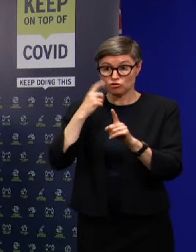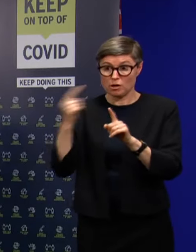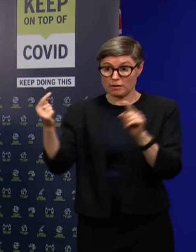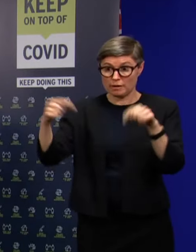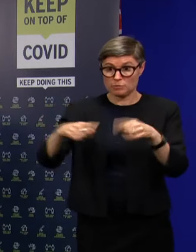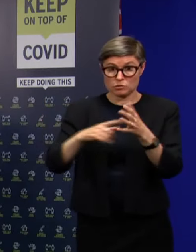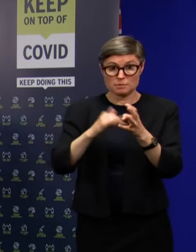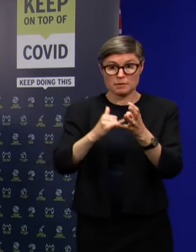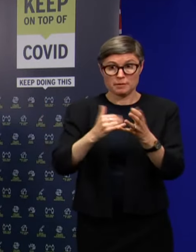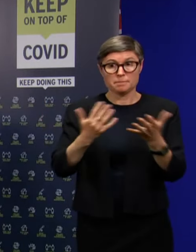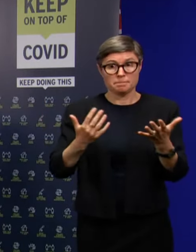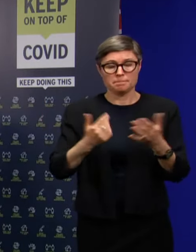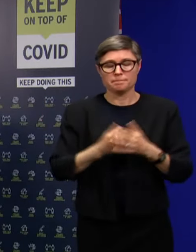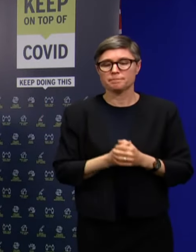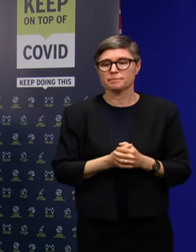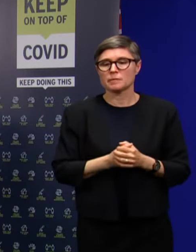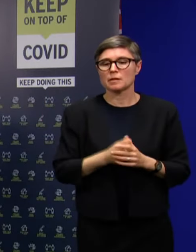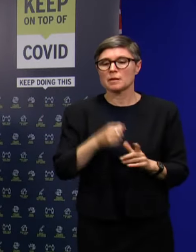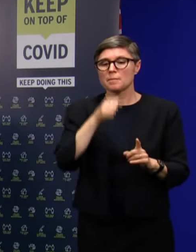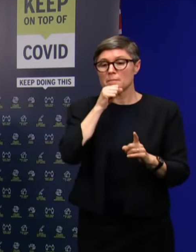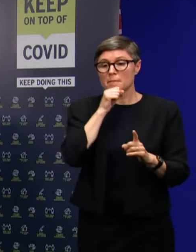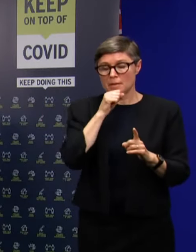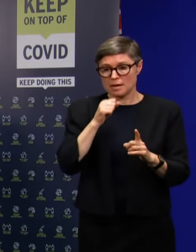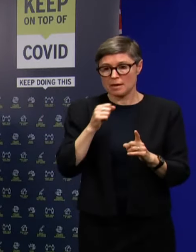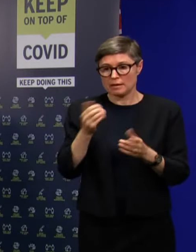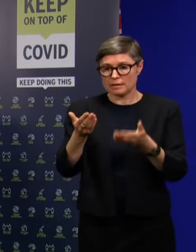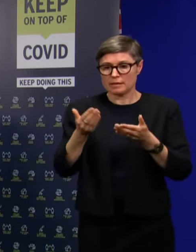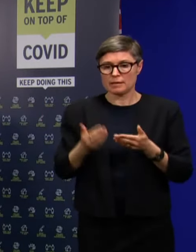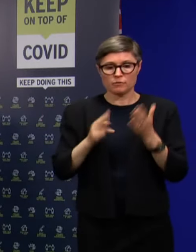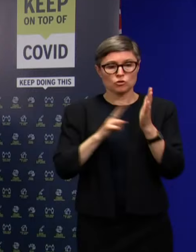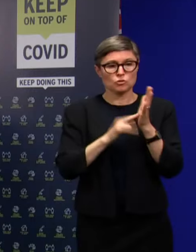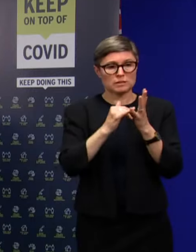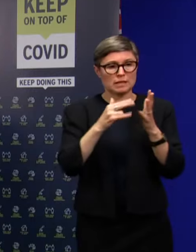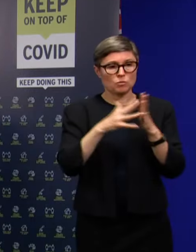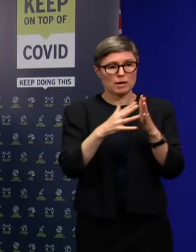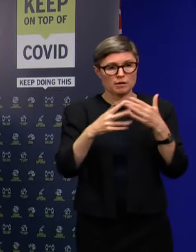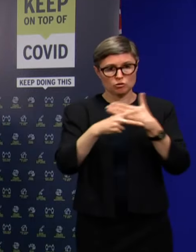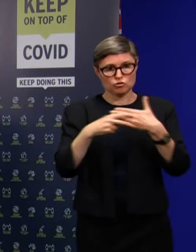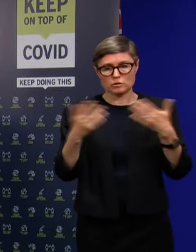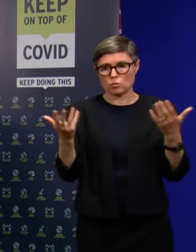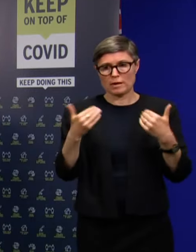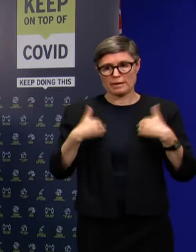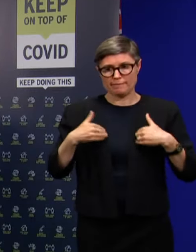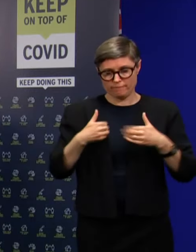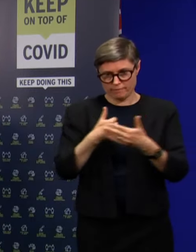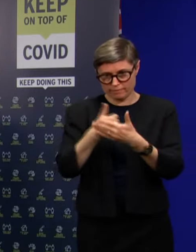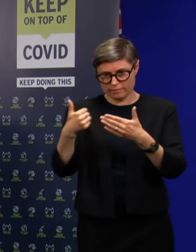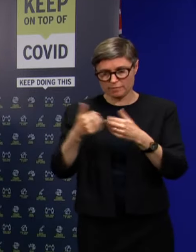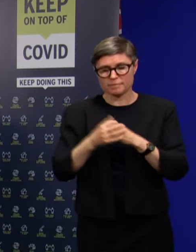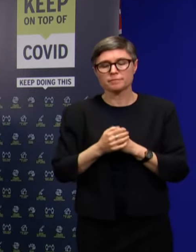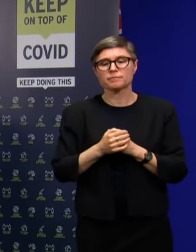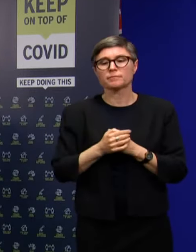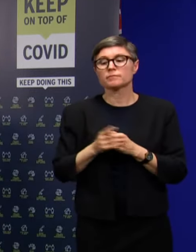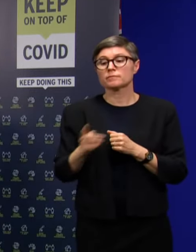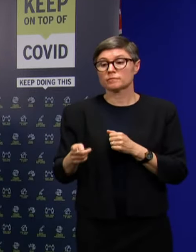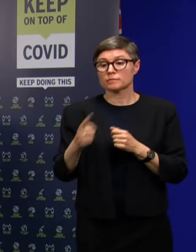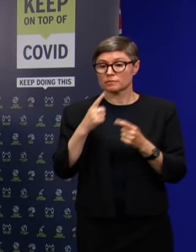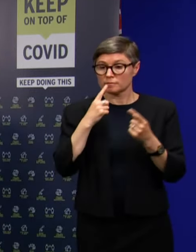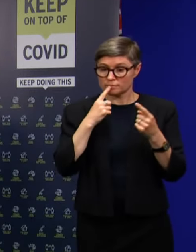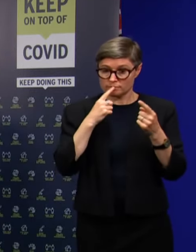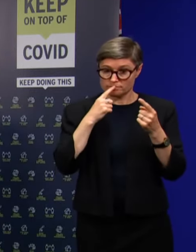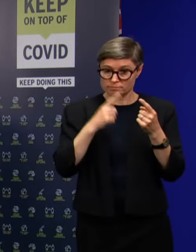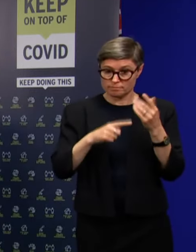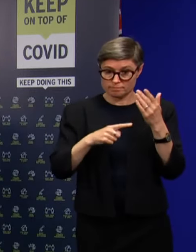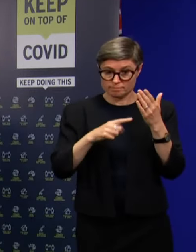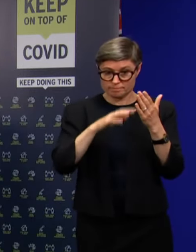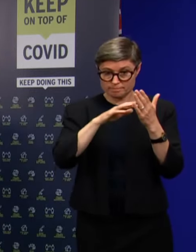Tasmania. The applicant provided a New South Wales address as his place of residence. He also advised as part of the